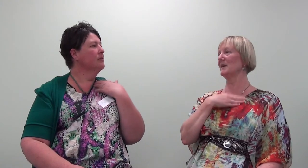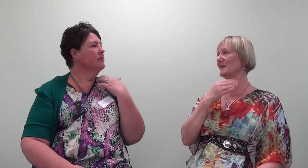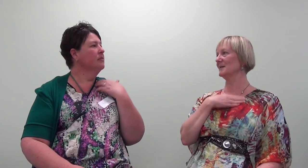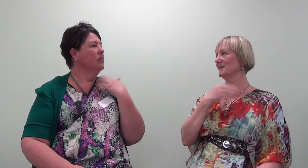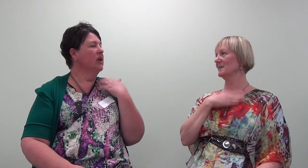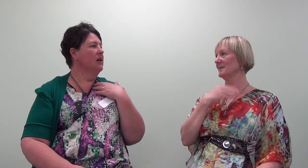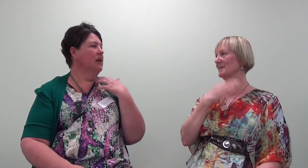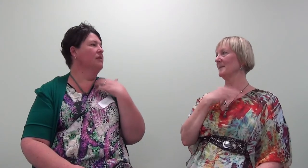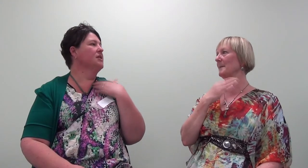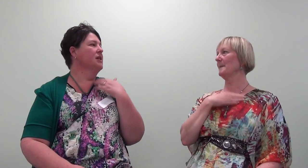it is.